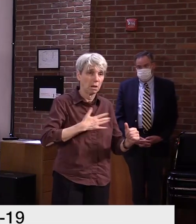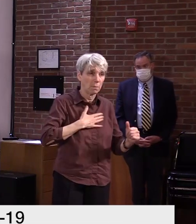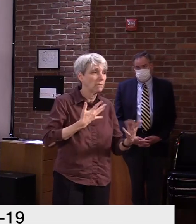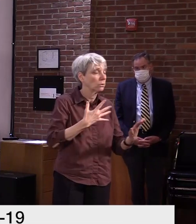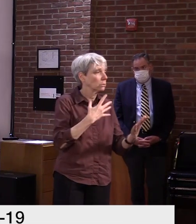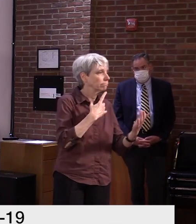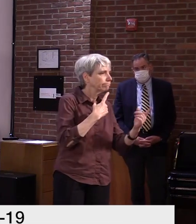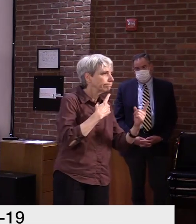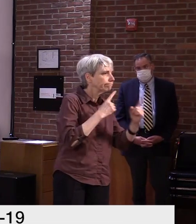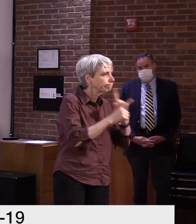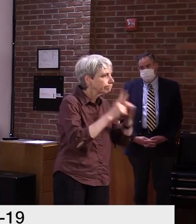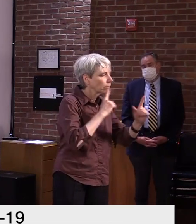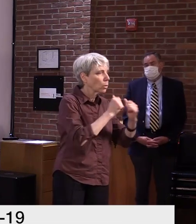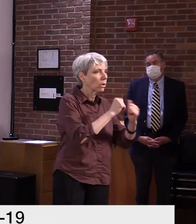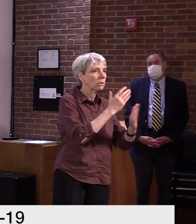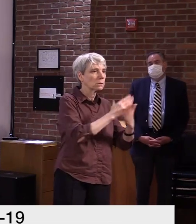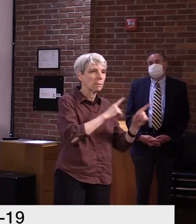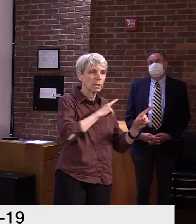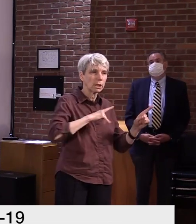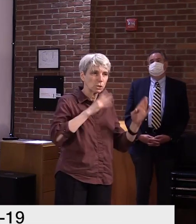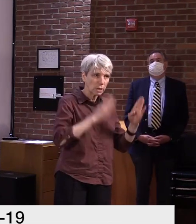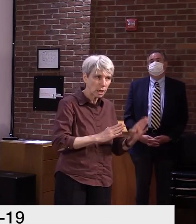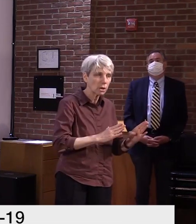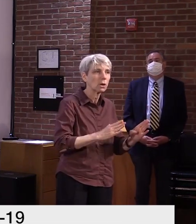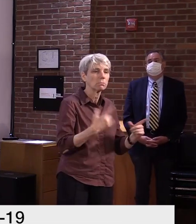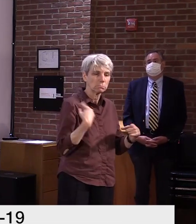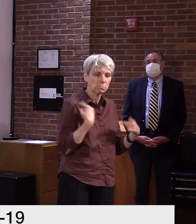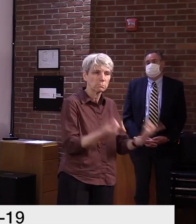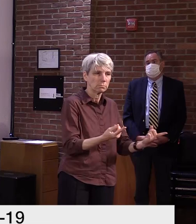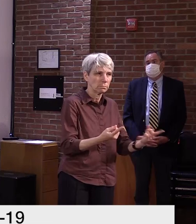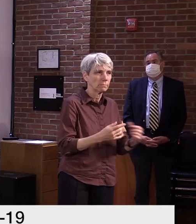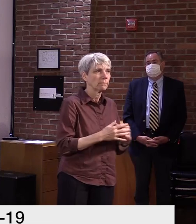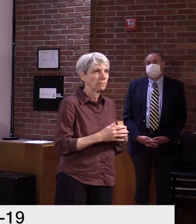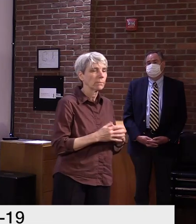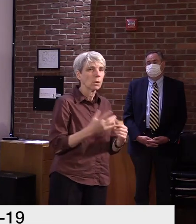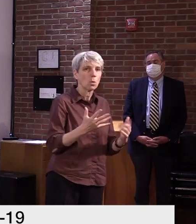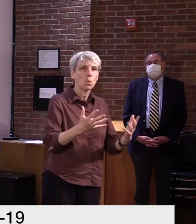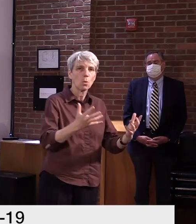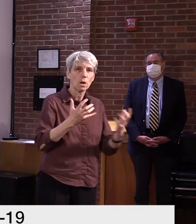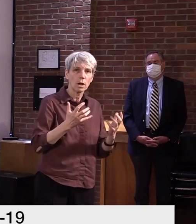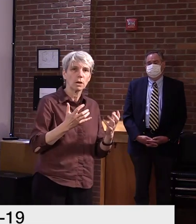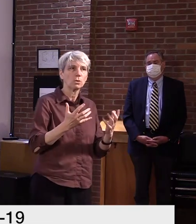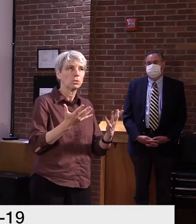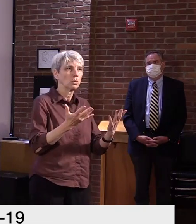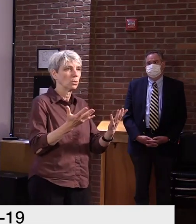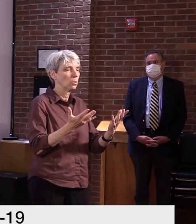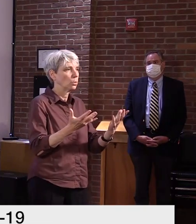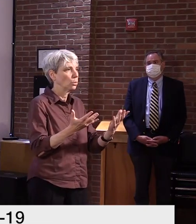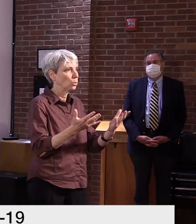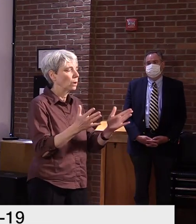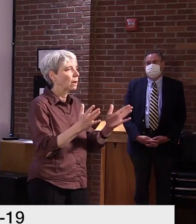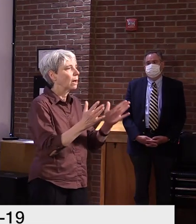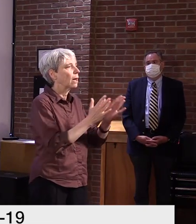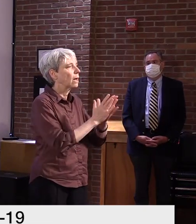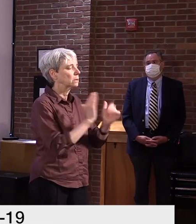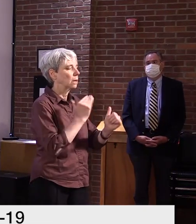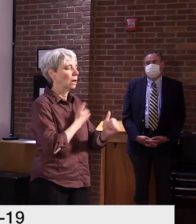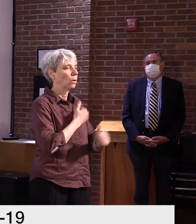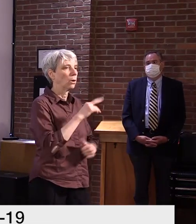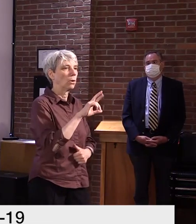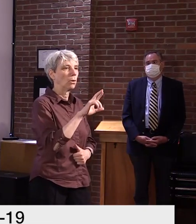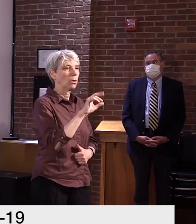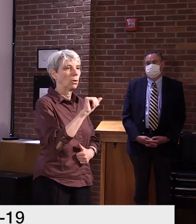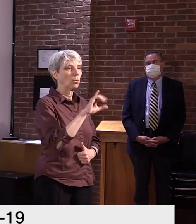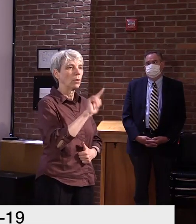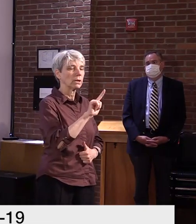legislative, uh, folks about this. I want to task our, our racial, uh, equity, uh,